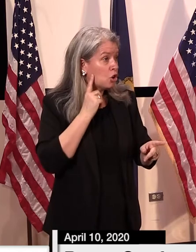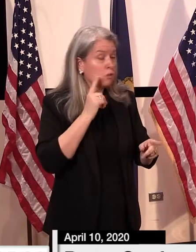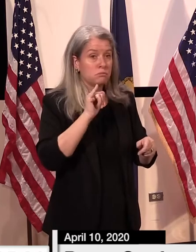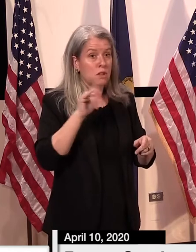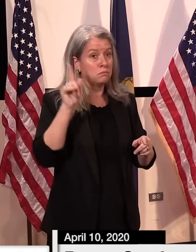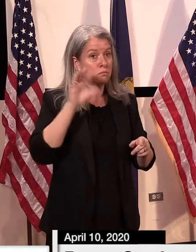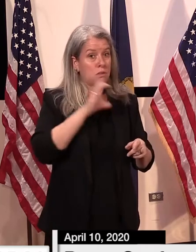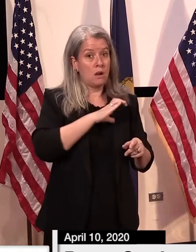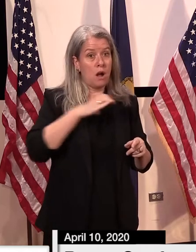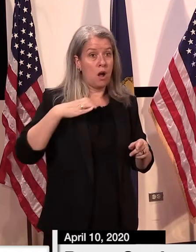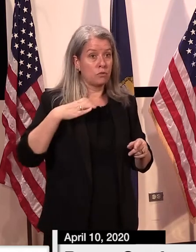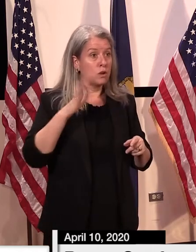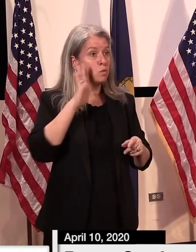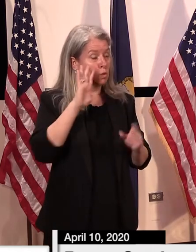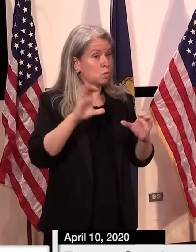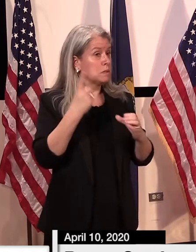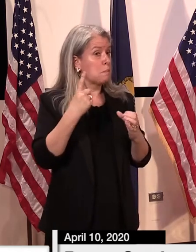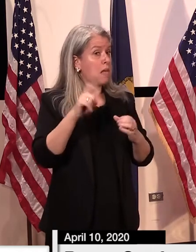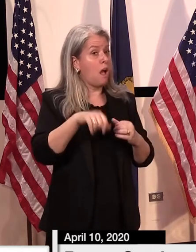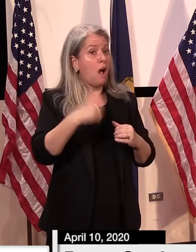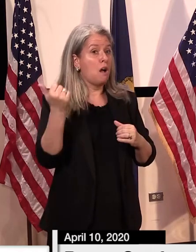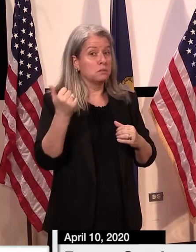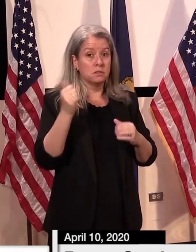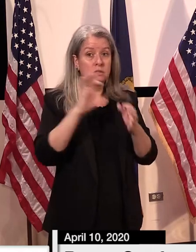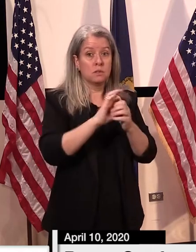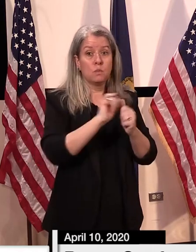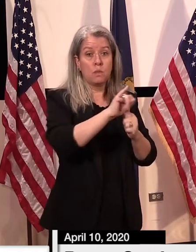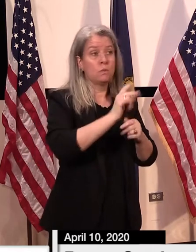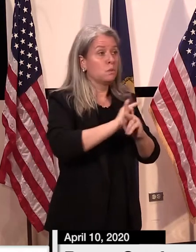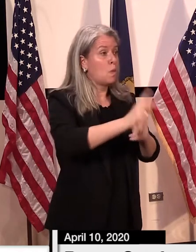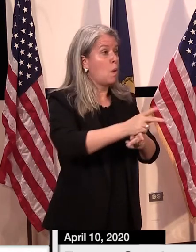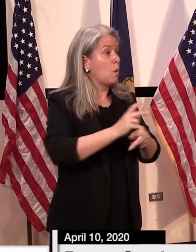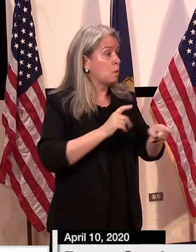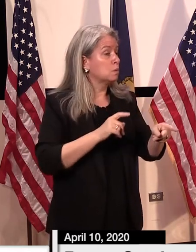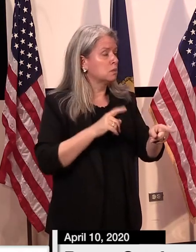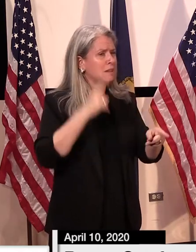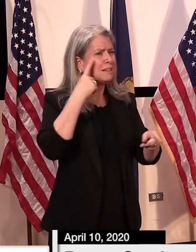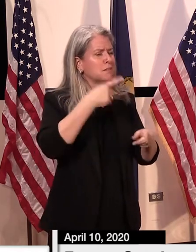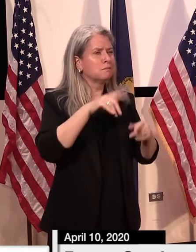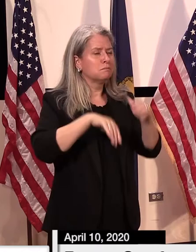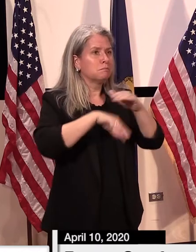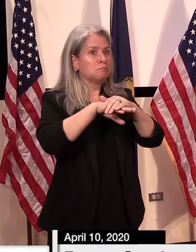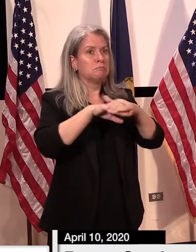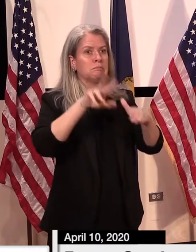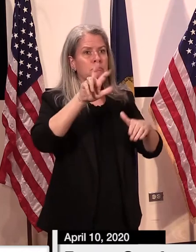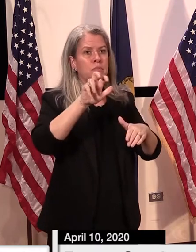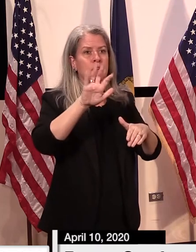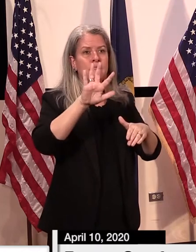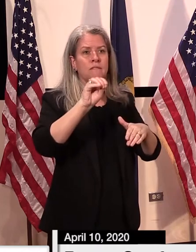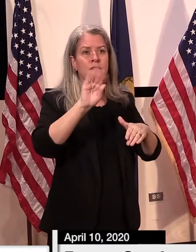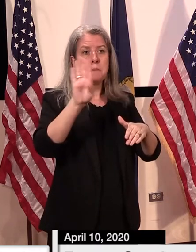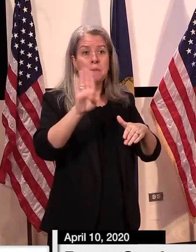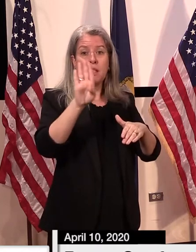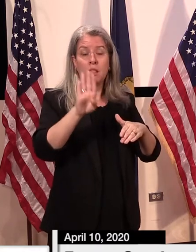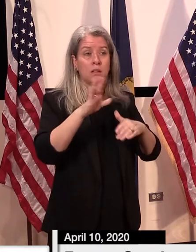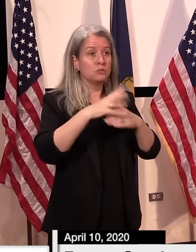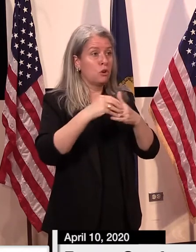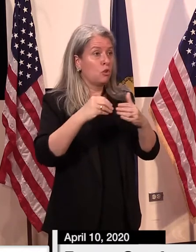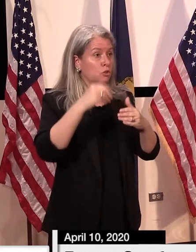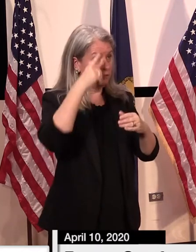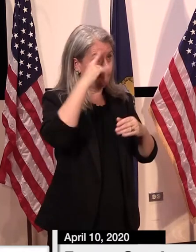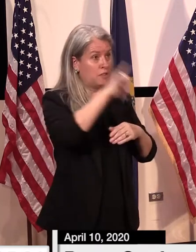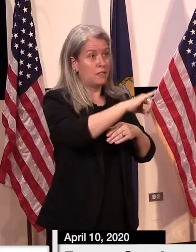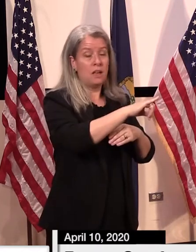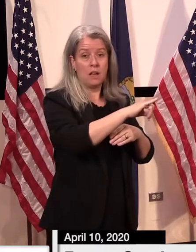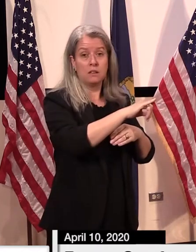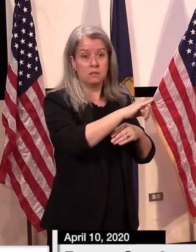Congress is going to take further action on the SBA loans. was $350 billion dedicated to that